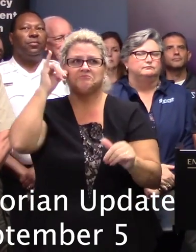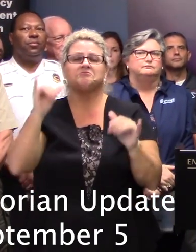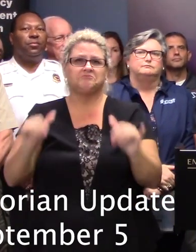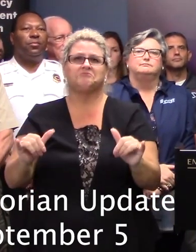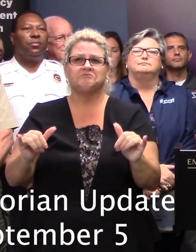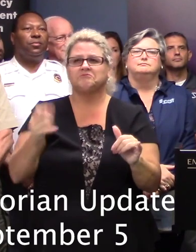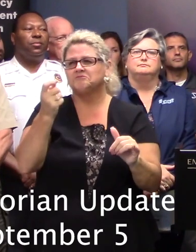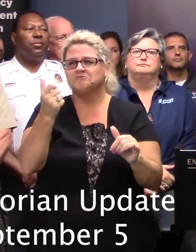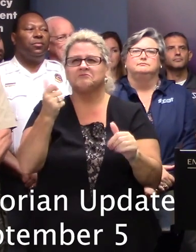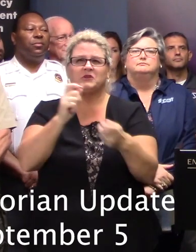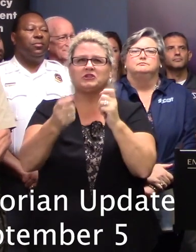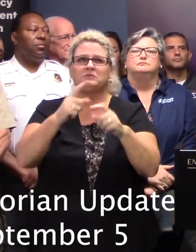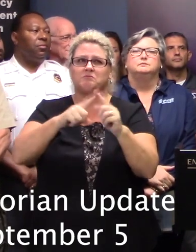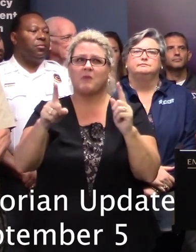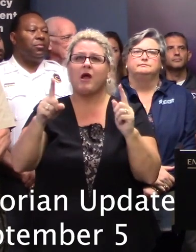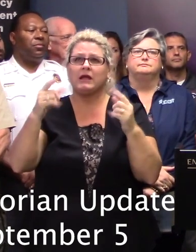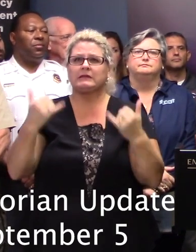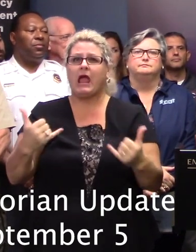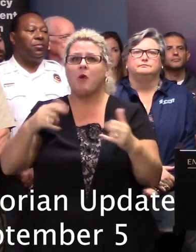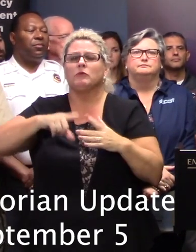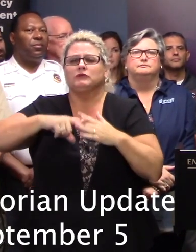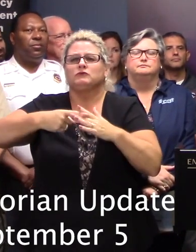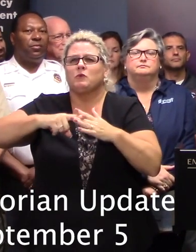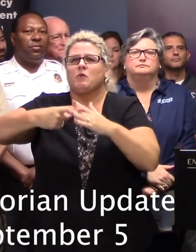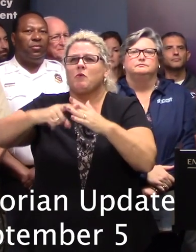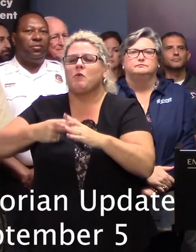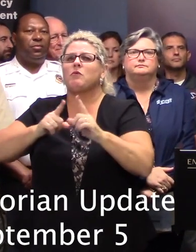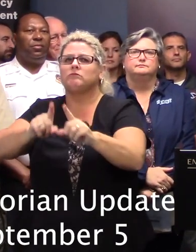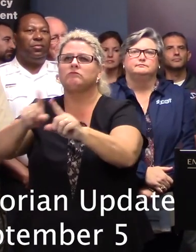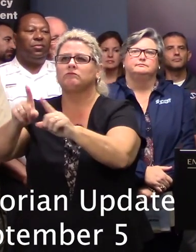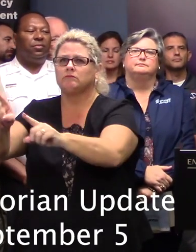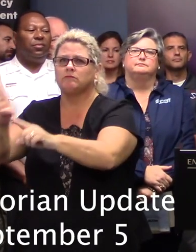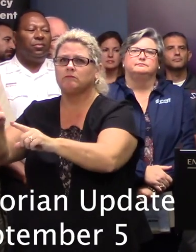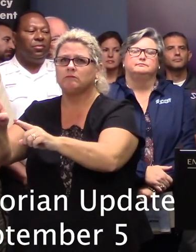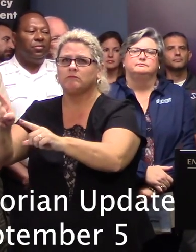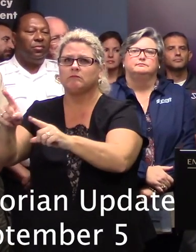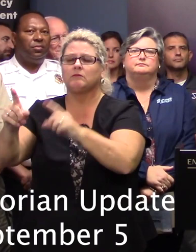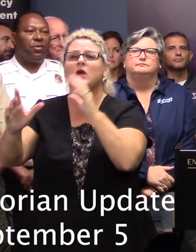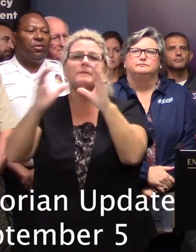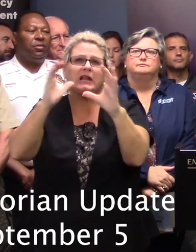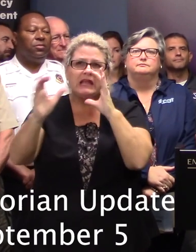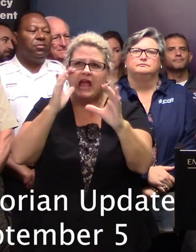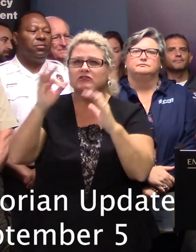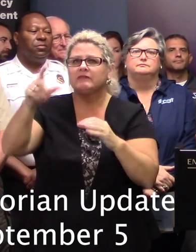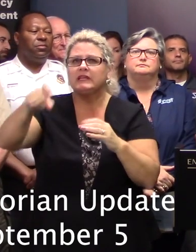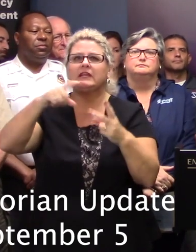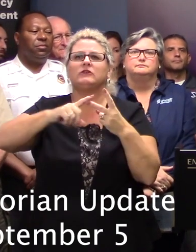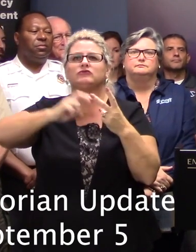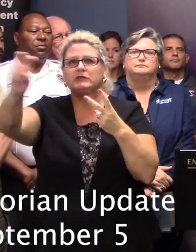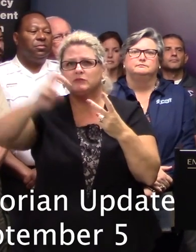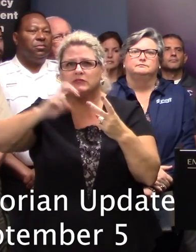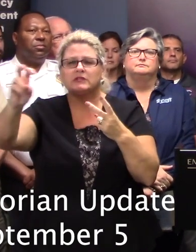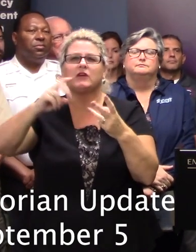but we've got certainly moving to initial response operations and with a particular emphasis on the communications piece, transportation, and